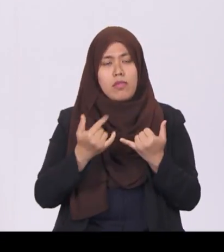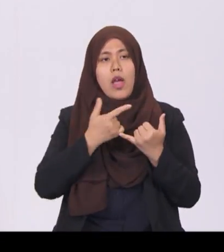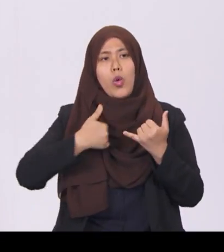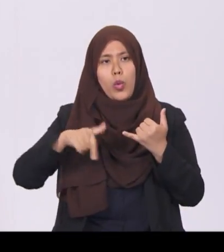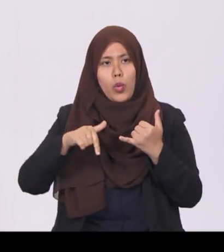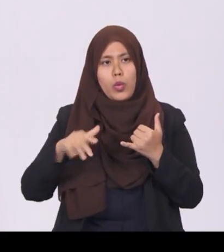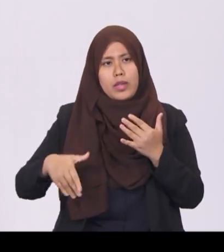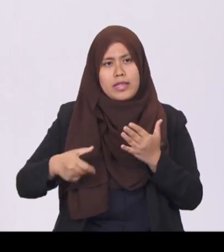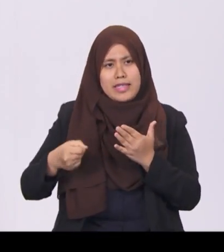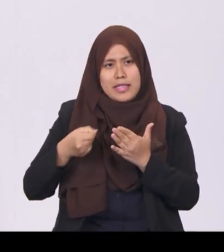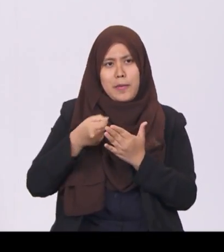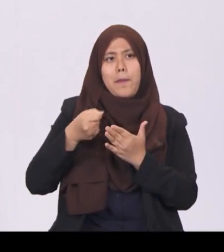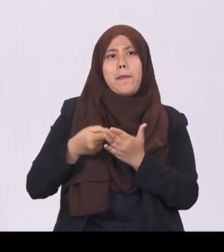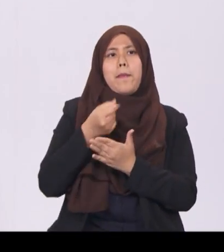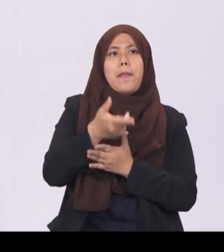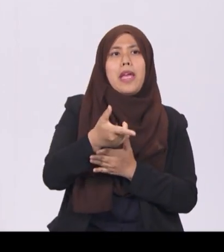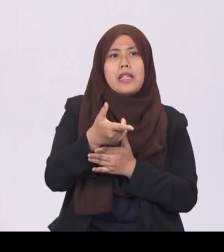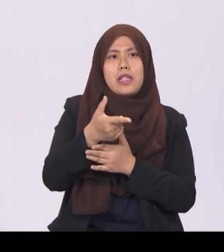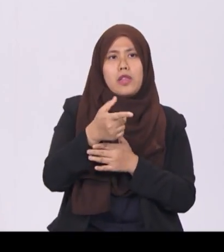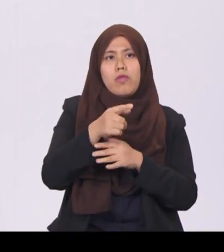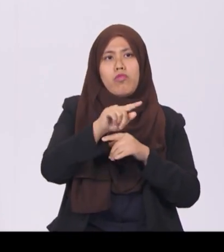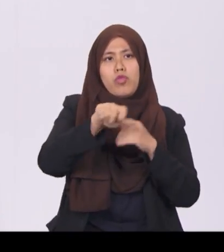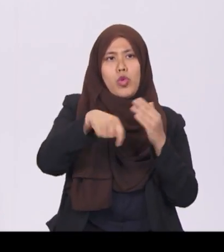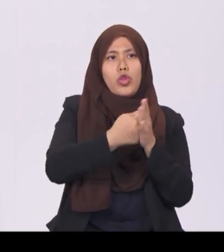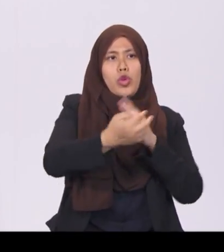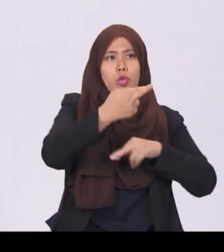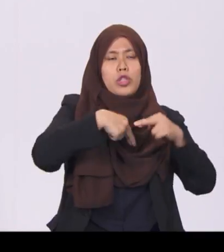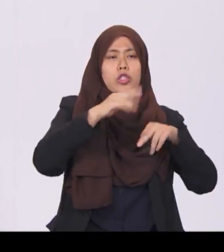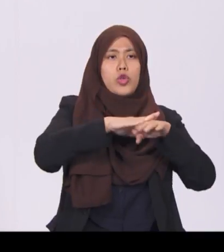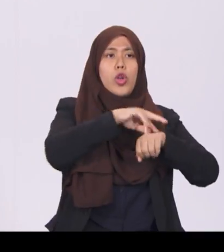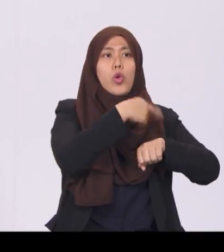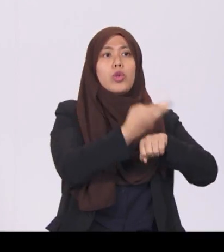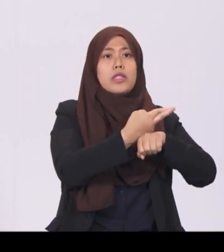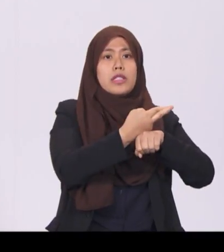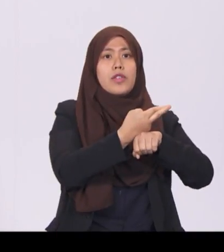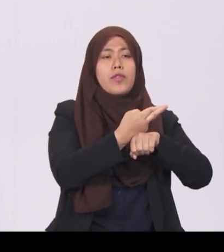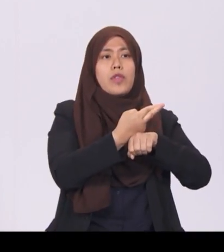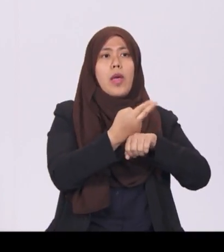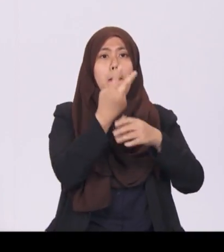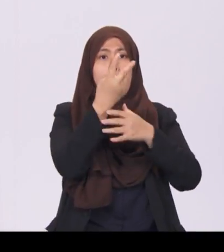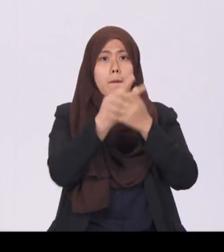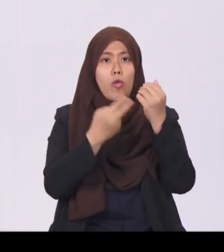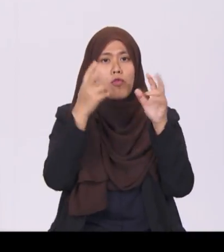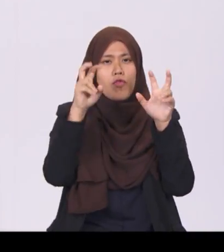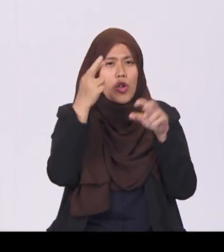of total returns on our reserves, including both realised and unrealised capital gains.